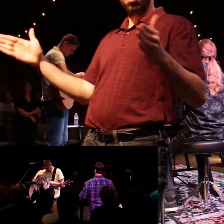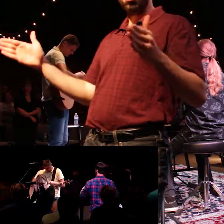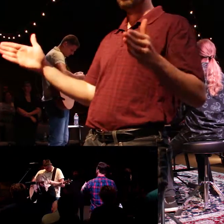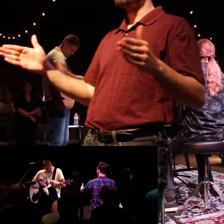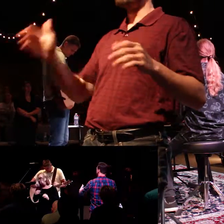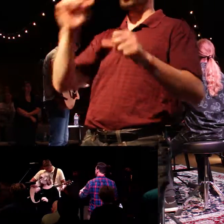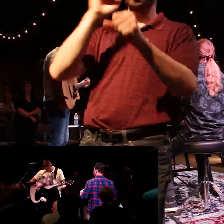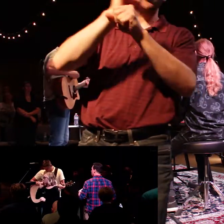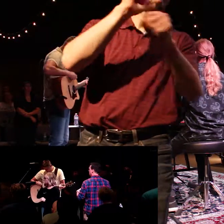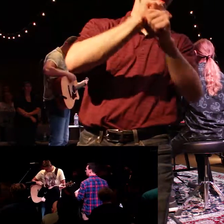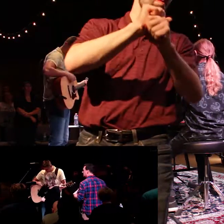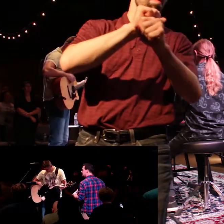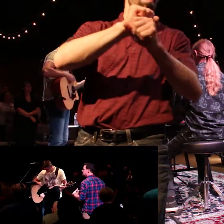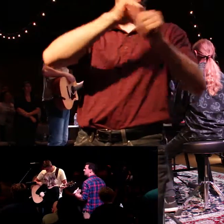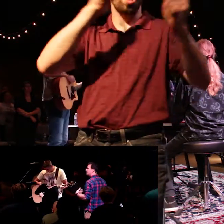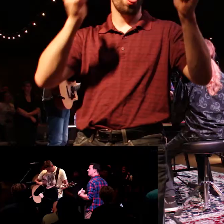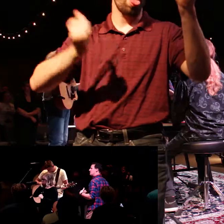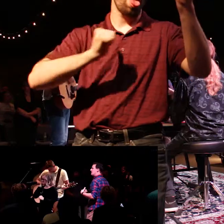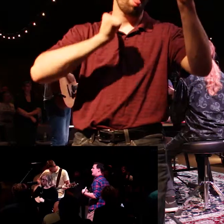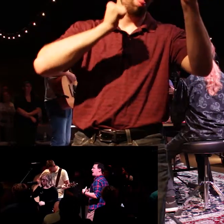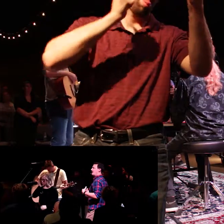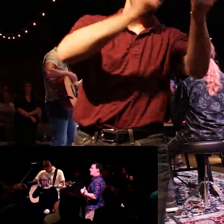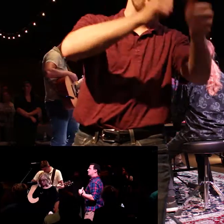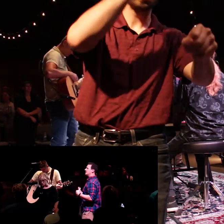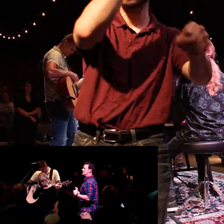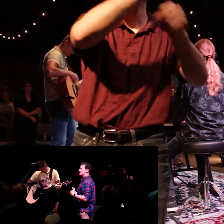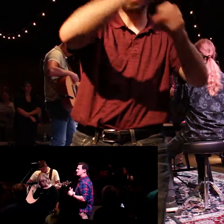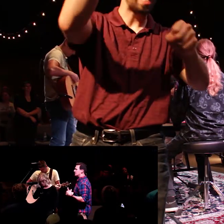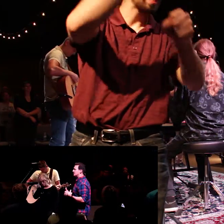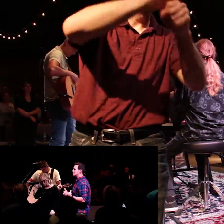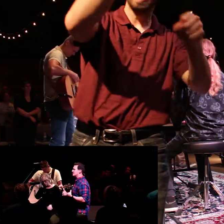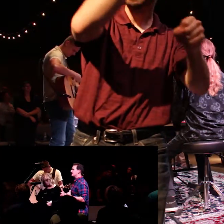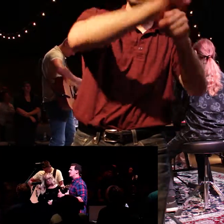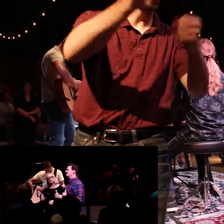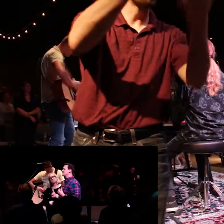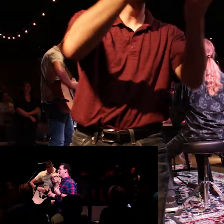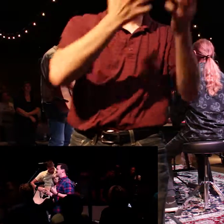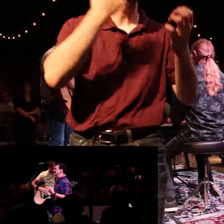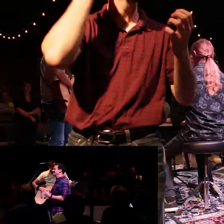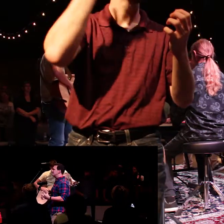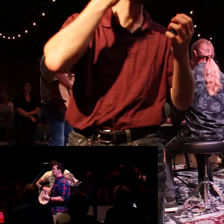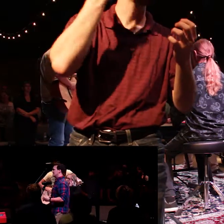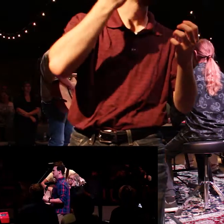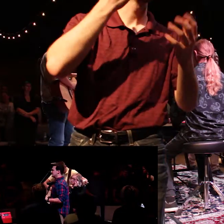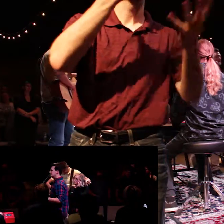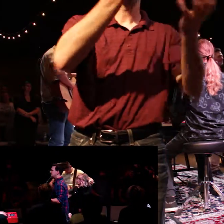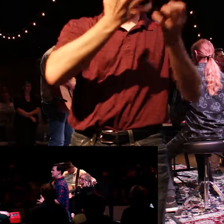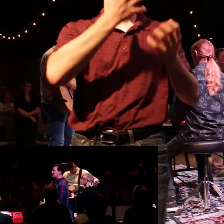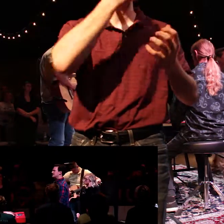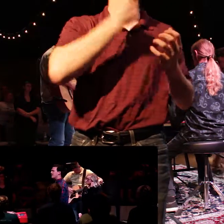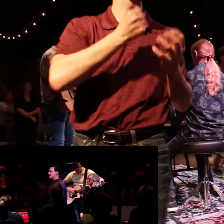a sense of meaning and purpose and fulfillment and all you're getting is thorns. It's not delivering. There's a deep exhaustion.